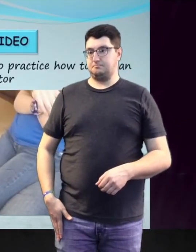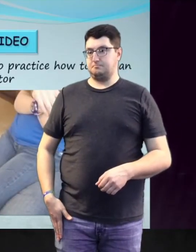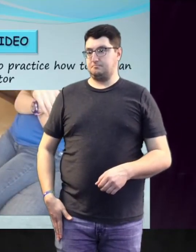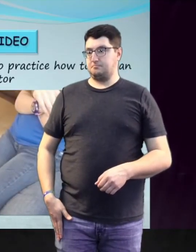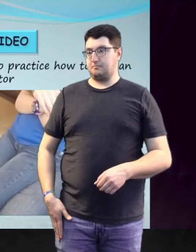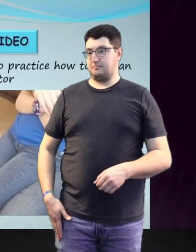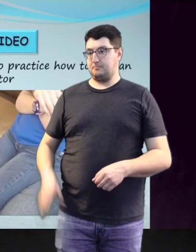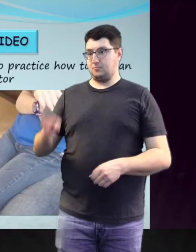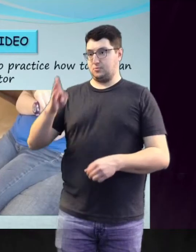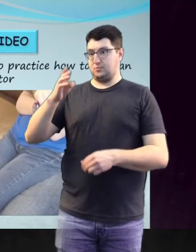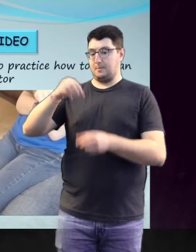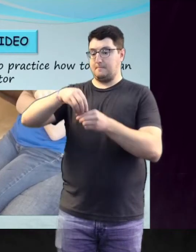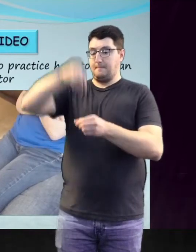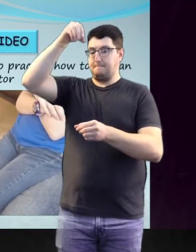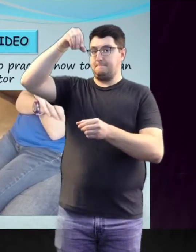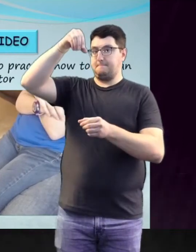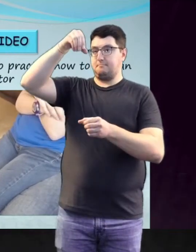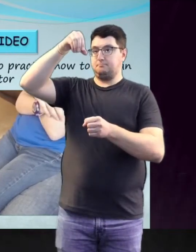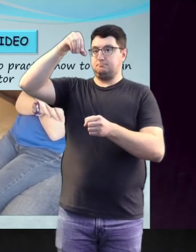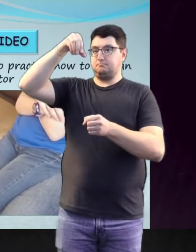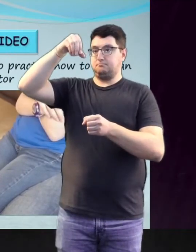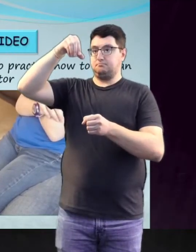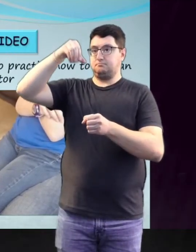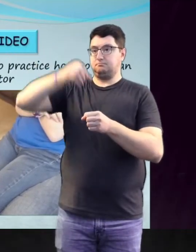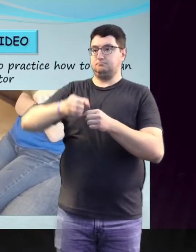Remove the blue safety cap by pulling it straight off.